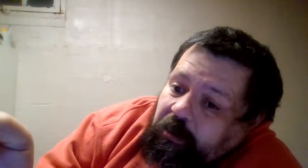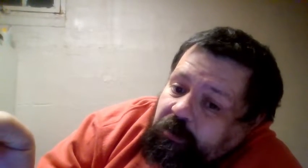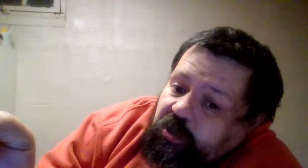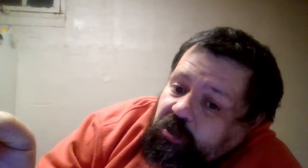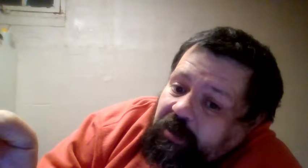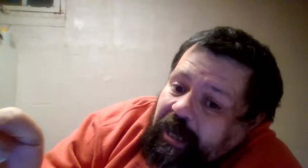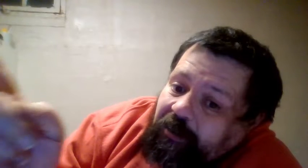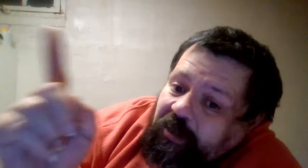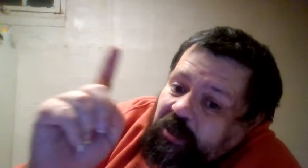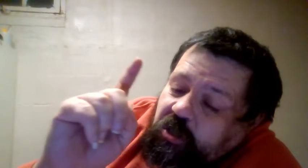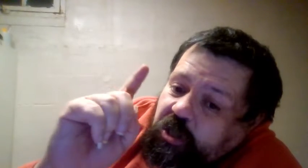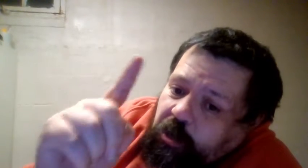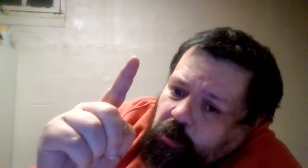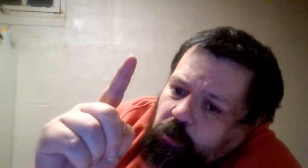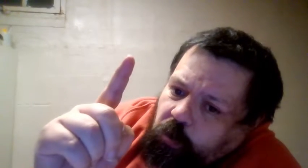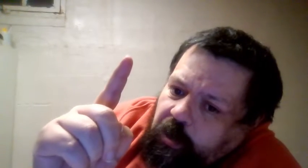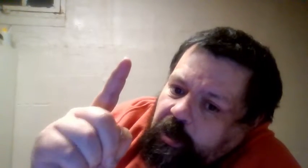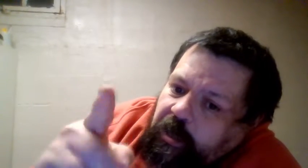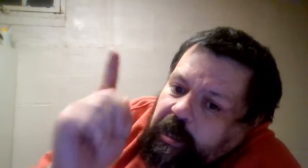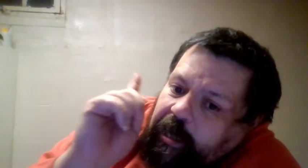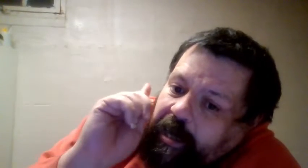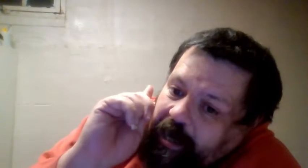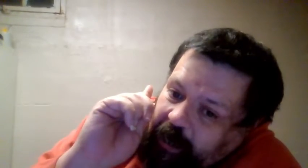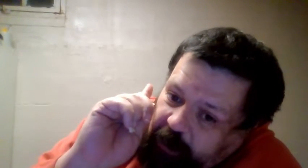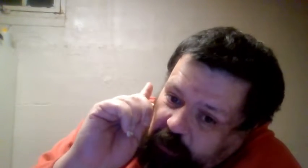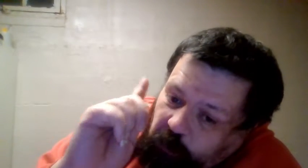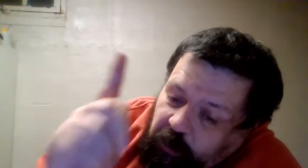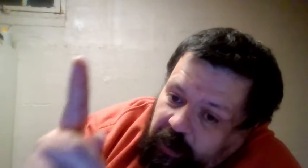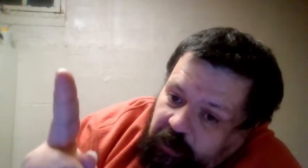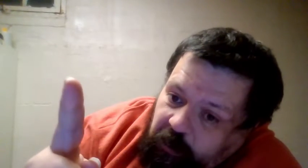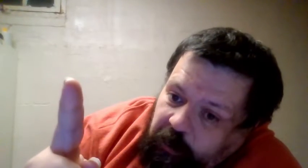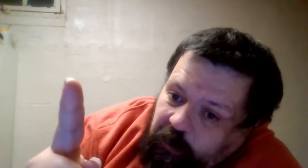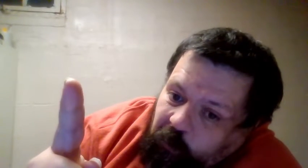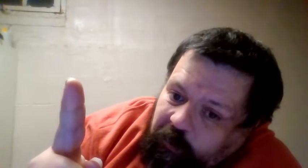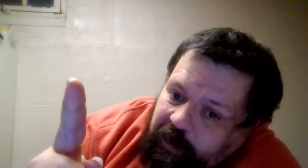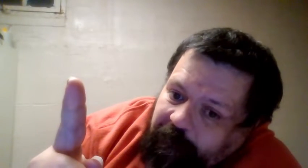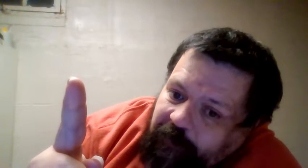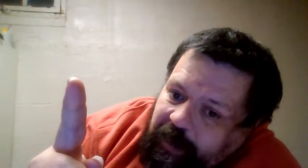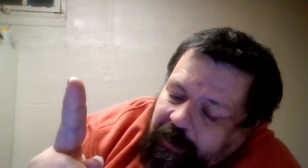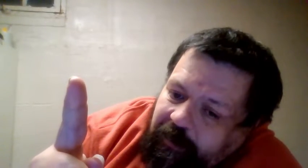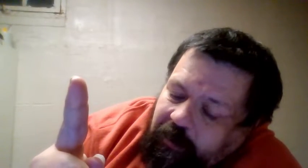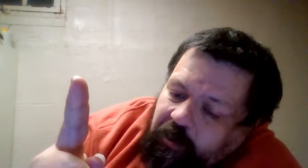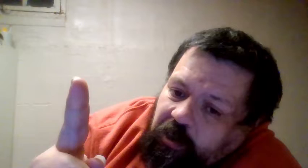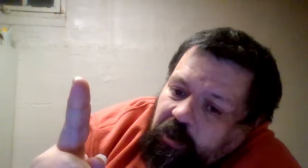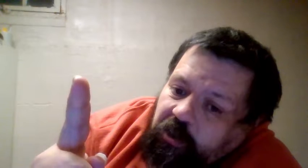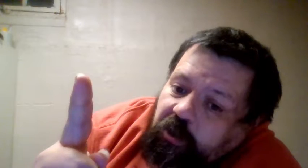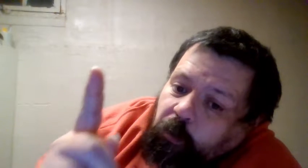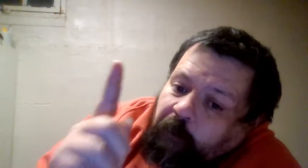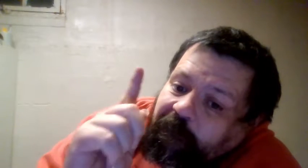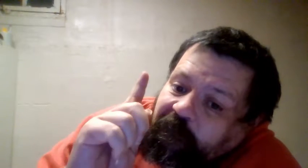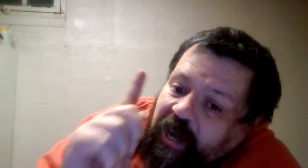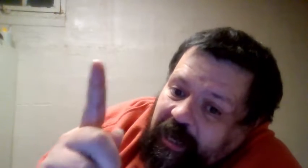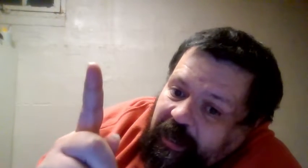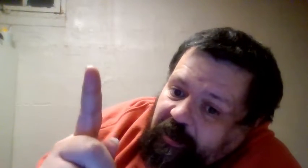2002, and you know what, and you know what you will not find? You will find